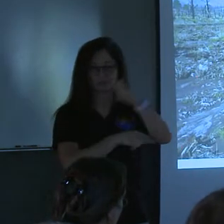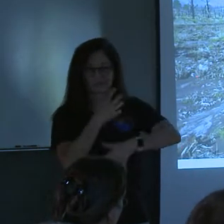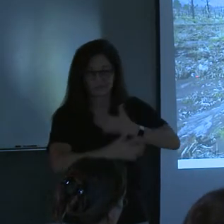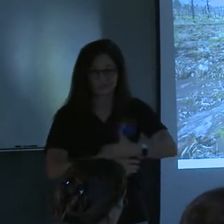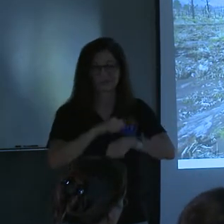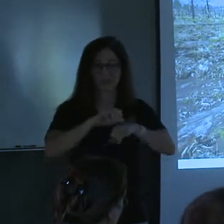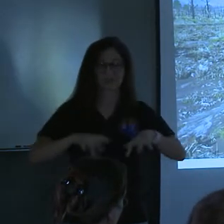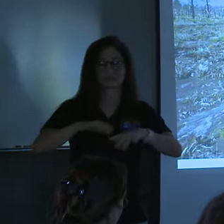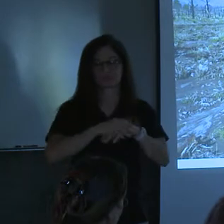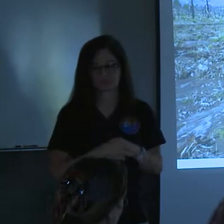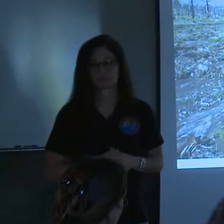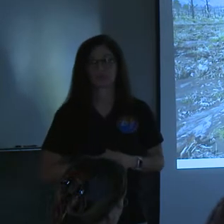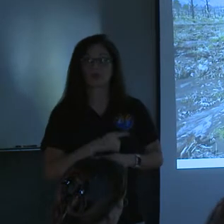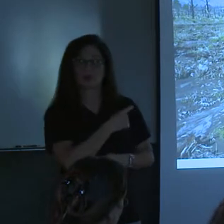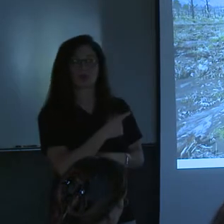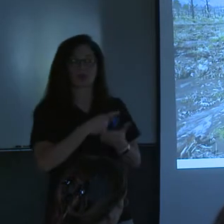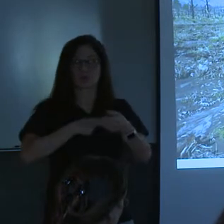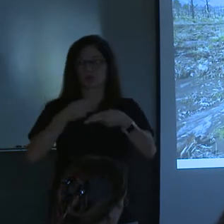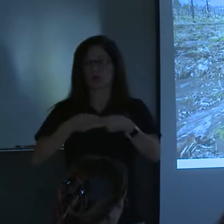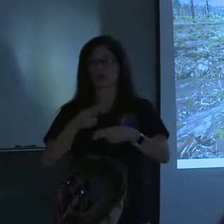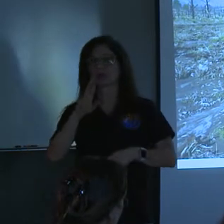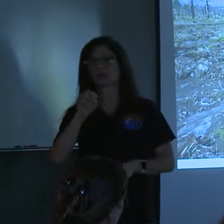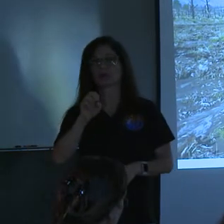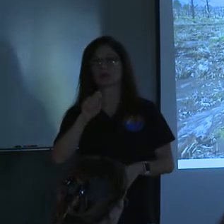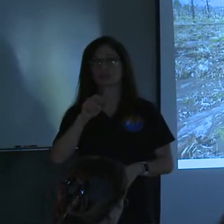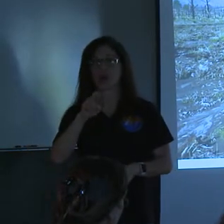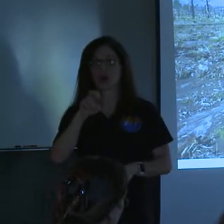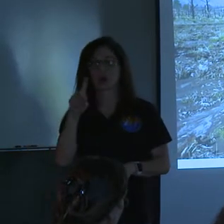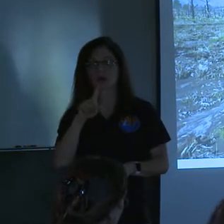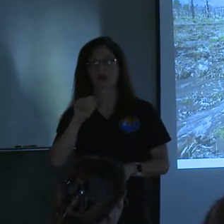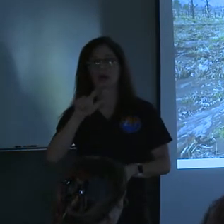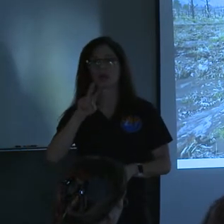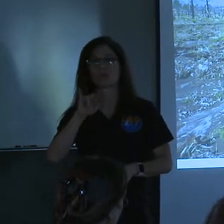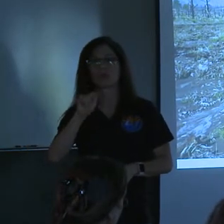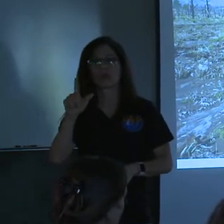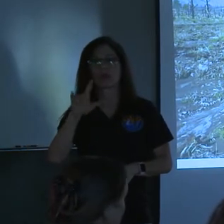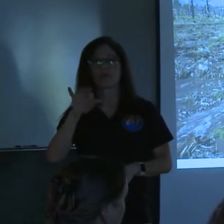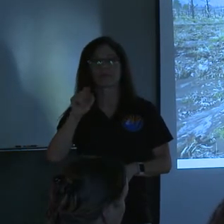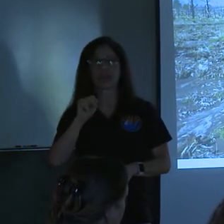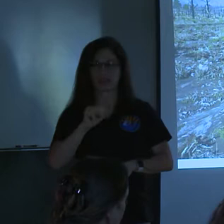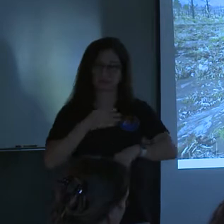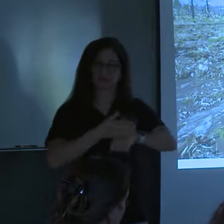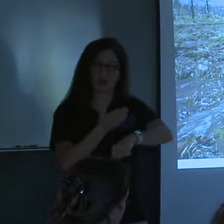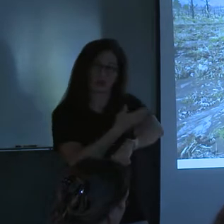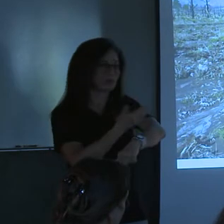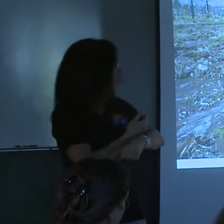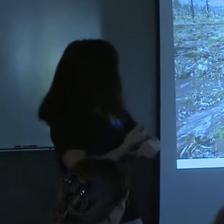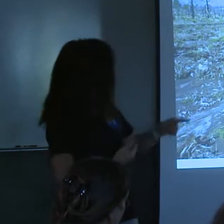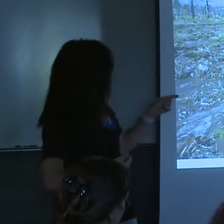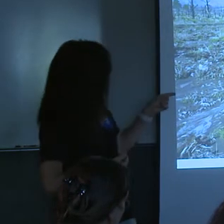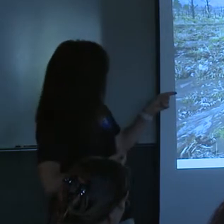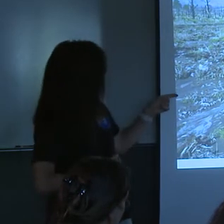So this is what we call a restored alluvial fan. And it's a wide channel. It, uh, it